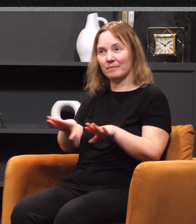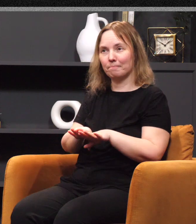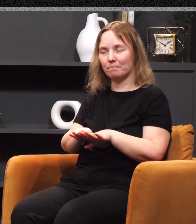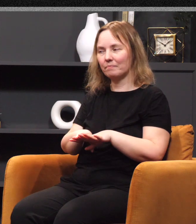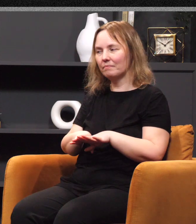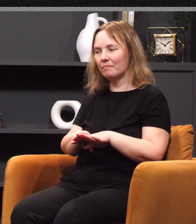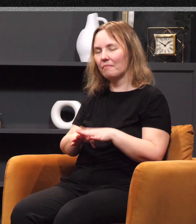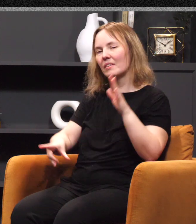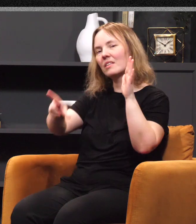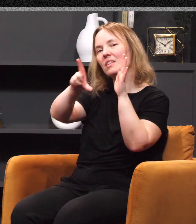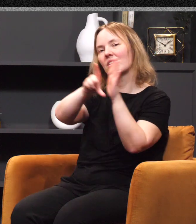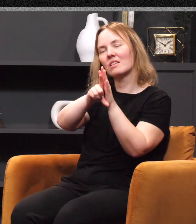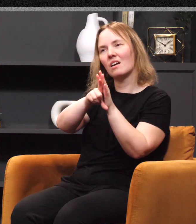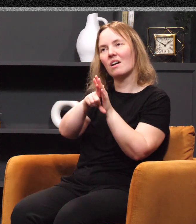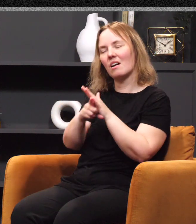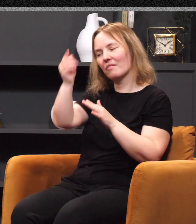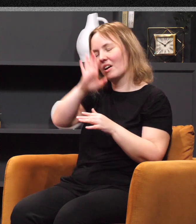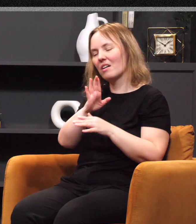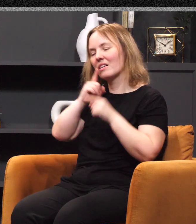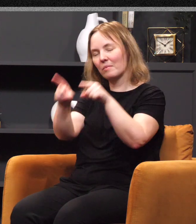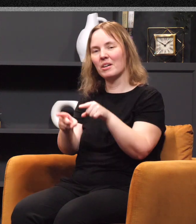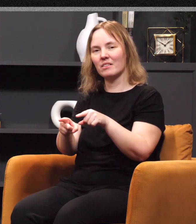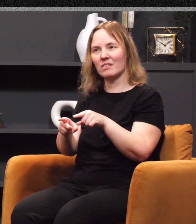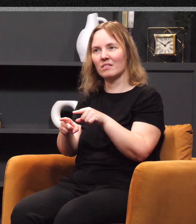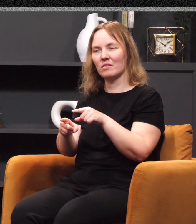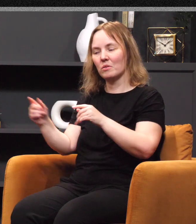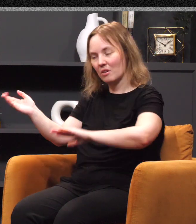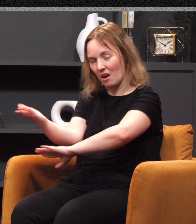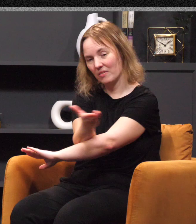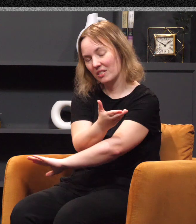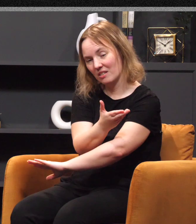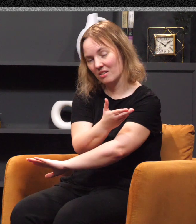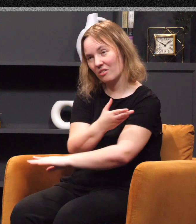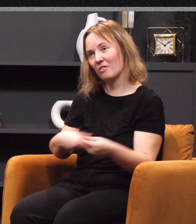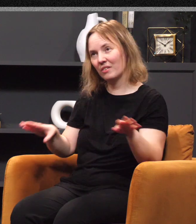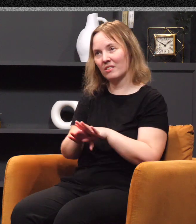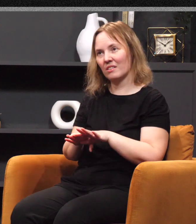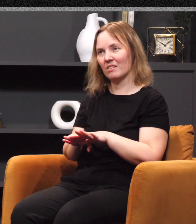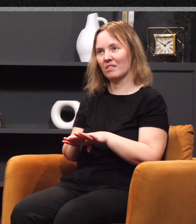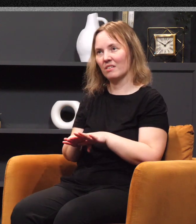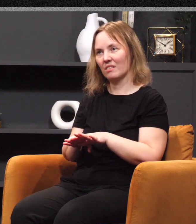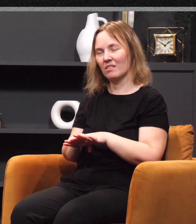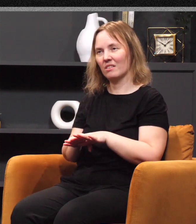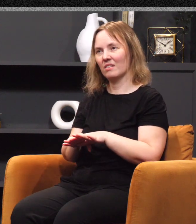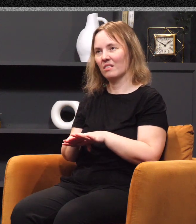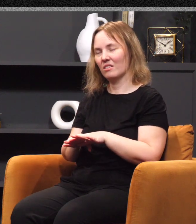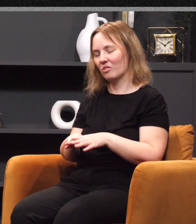the law of God had ordained or had commanded that when you're harvesting your fields, that you're to leave a little bit on the outside